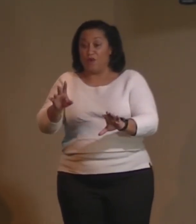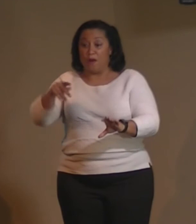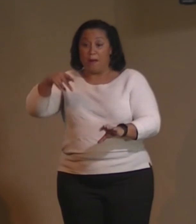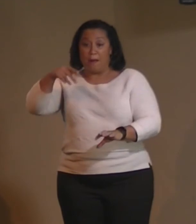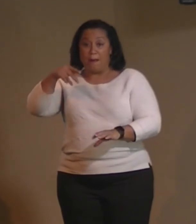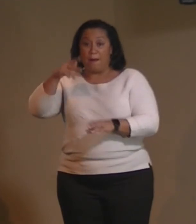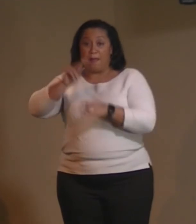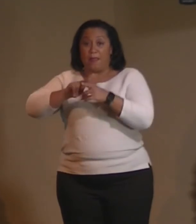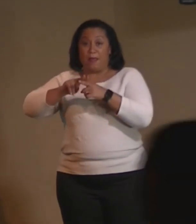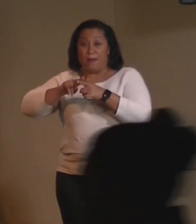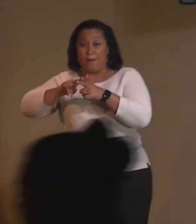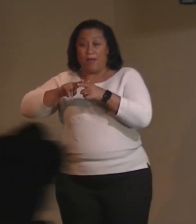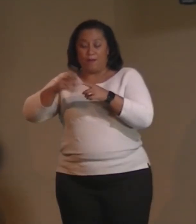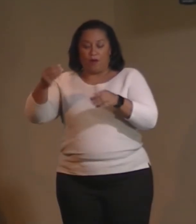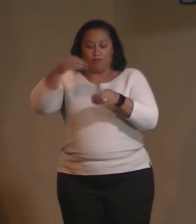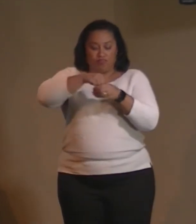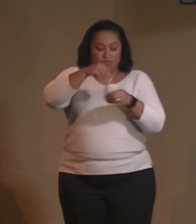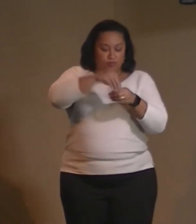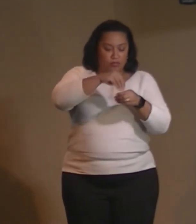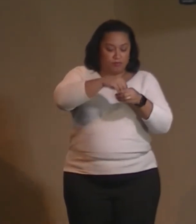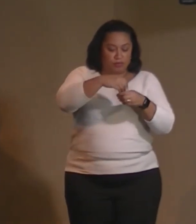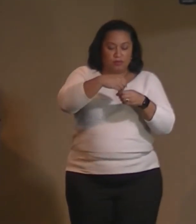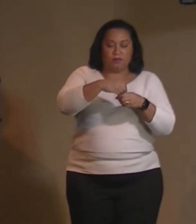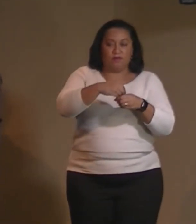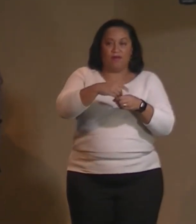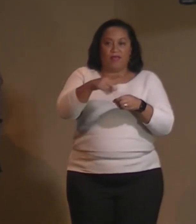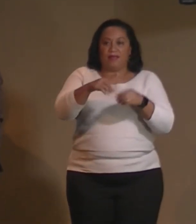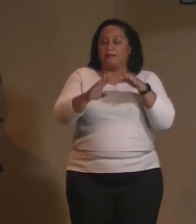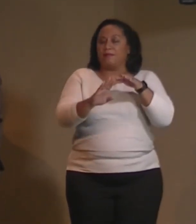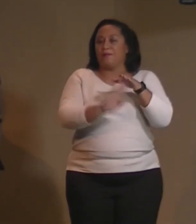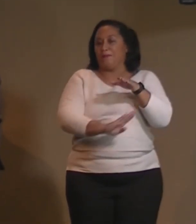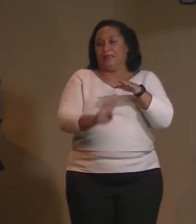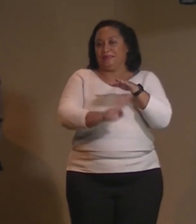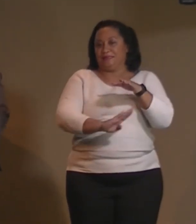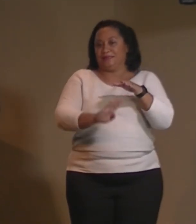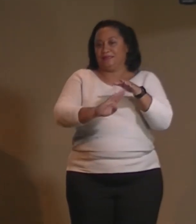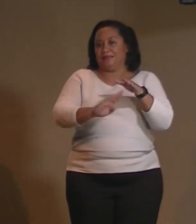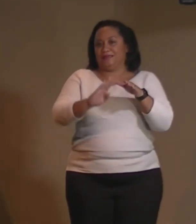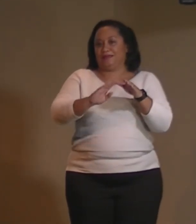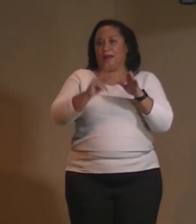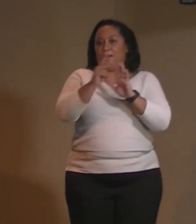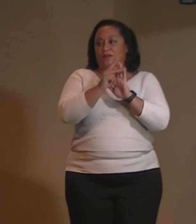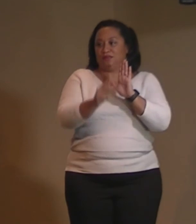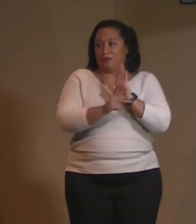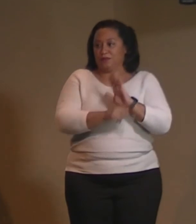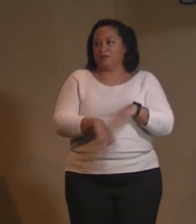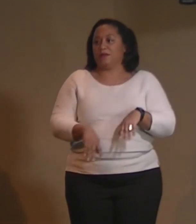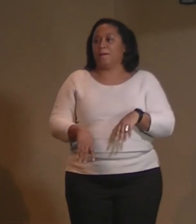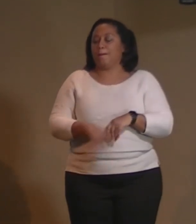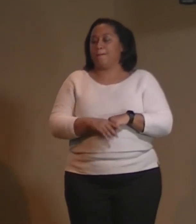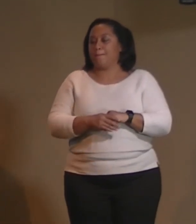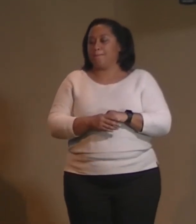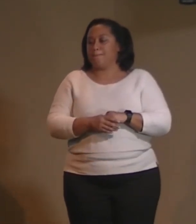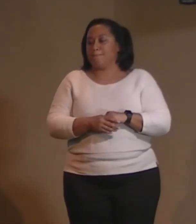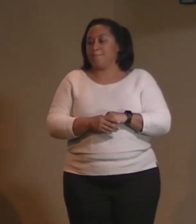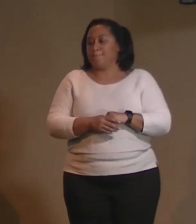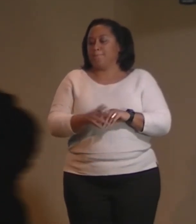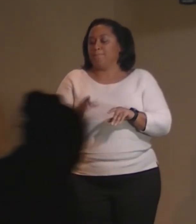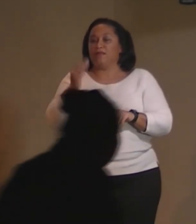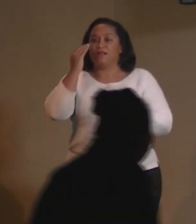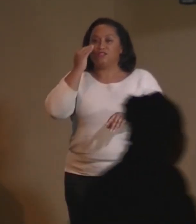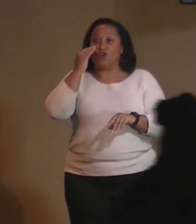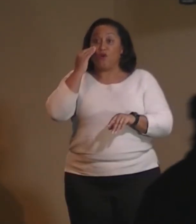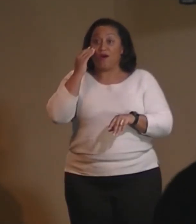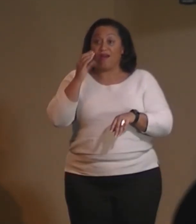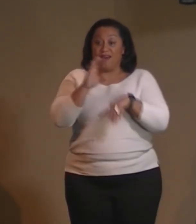in and it's the basics of the basics of knowing that if this is what the